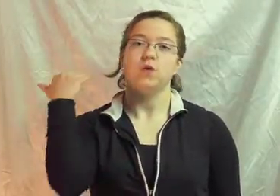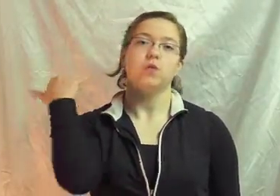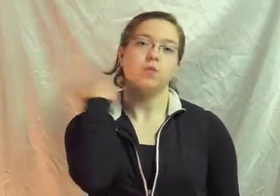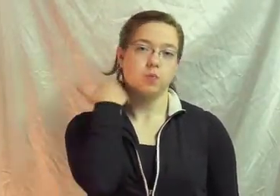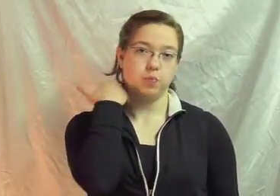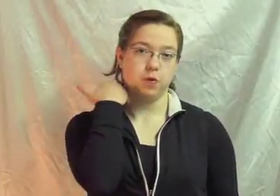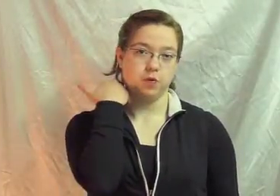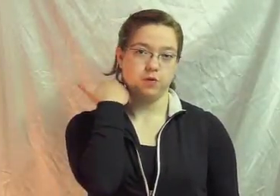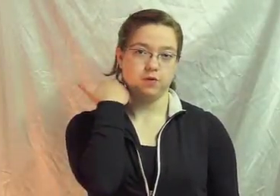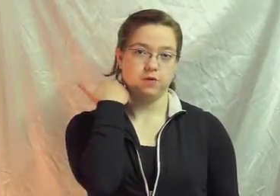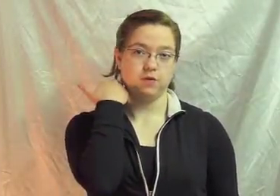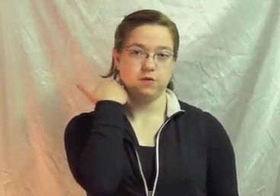Broke Broke